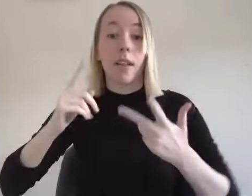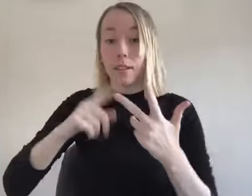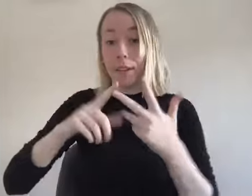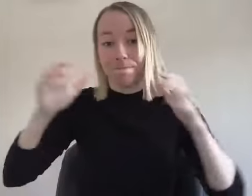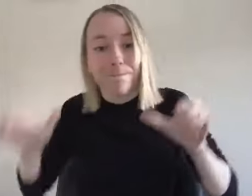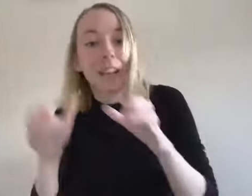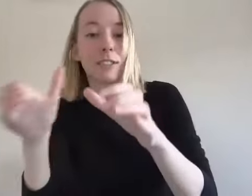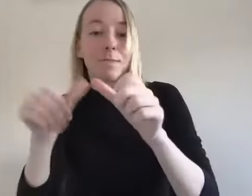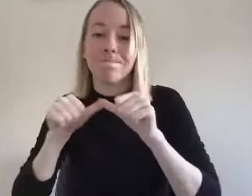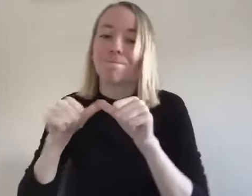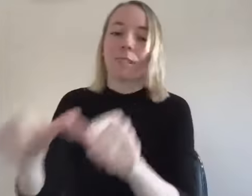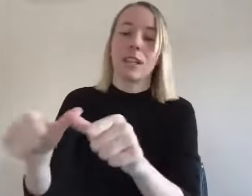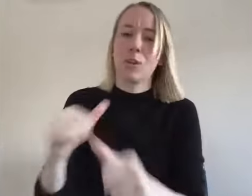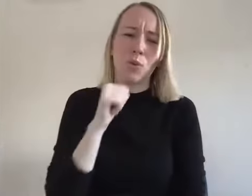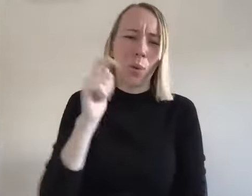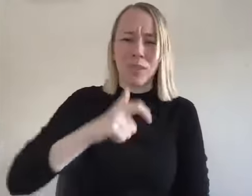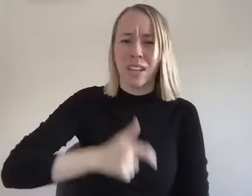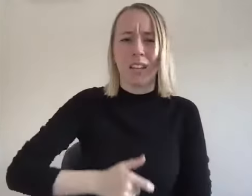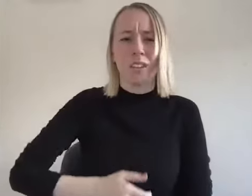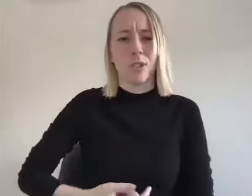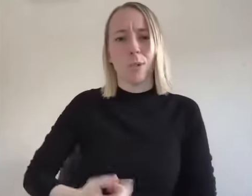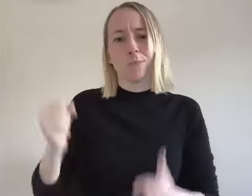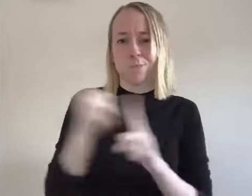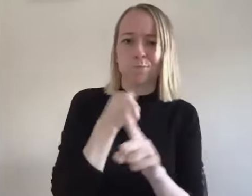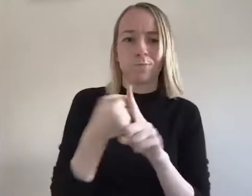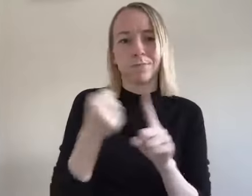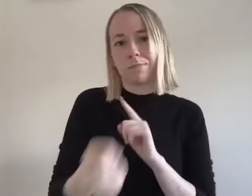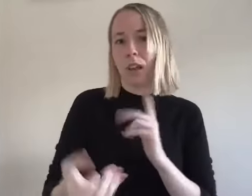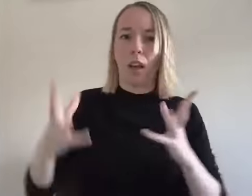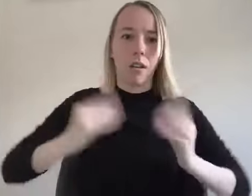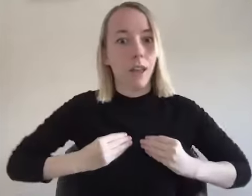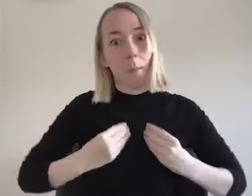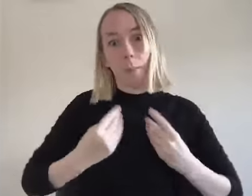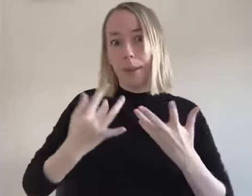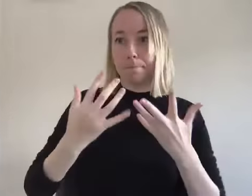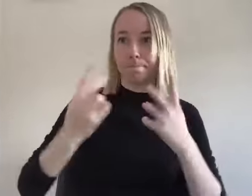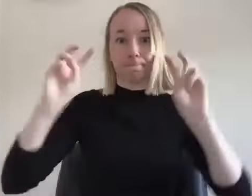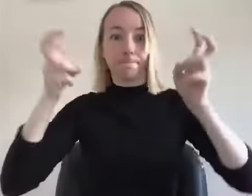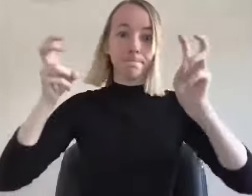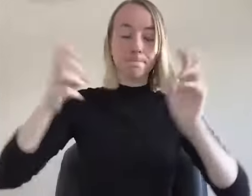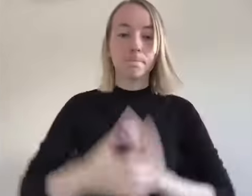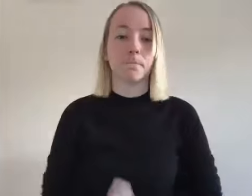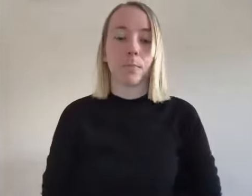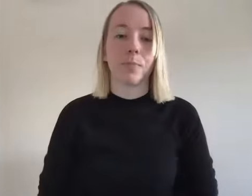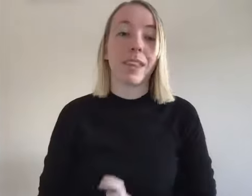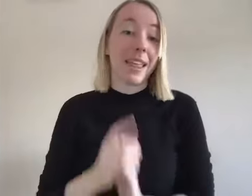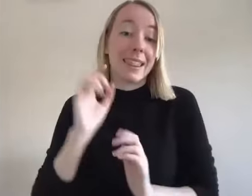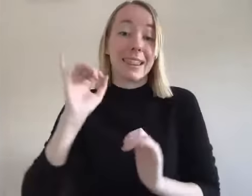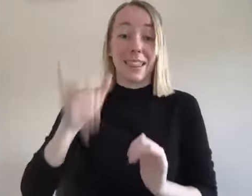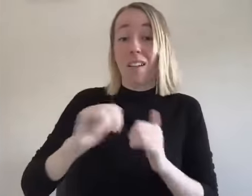and then comes the action you know we don't have to beat ourselves over the head with slogans right but i come that's for me how i